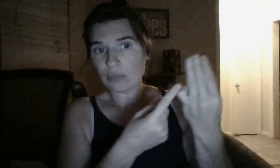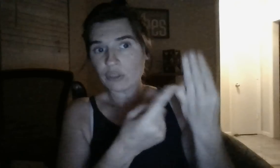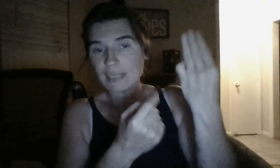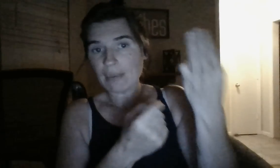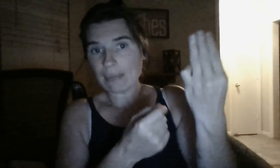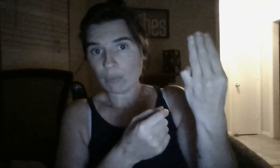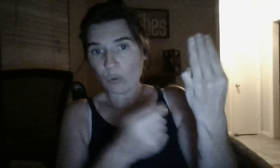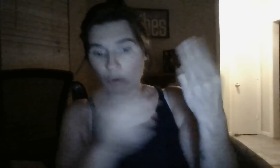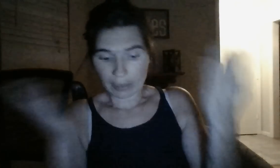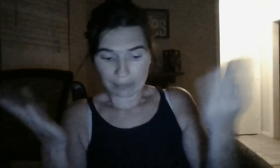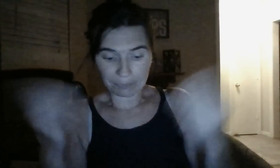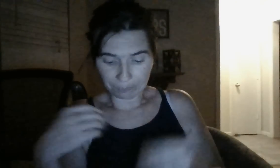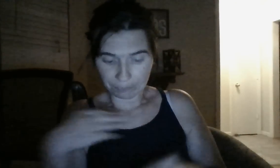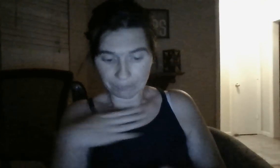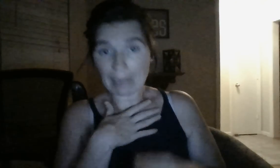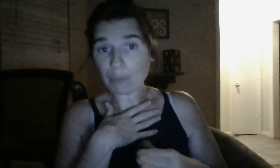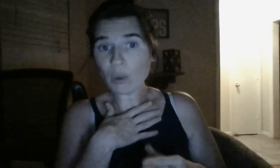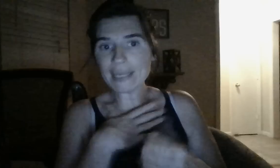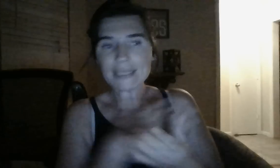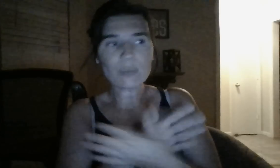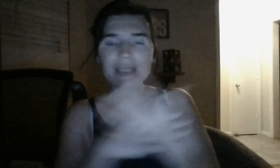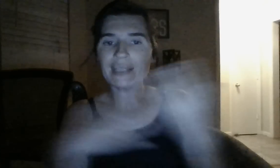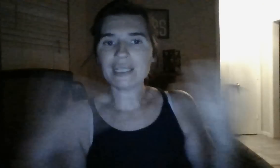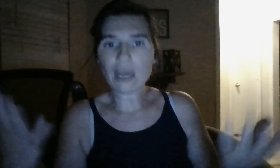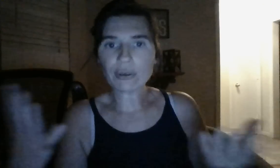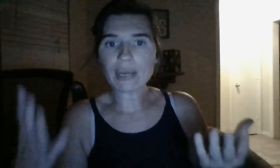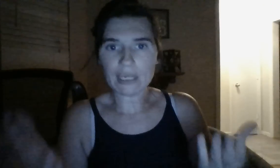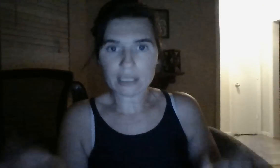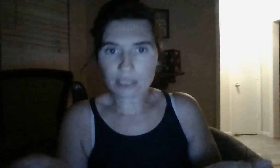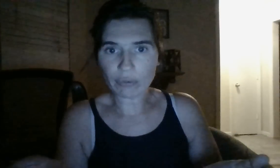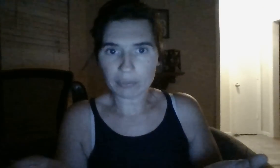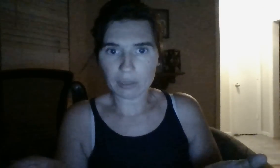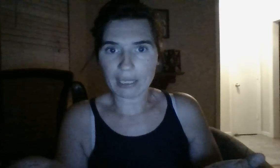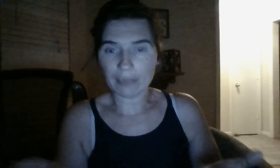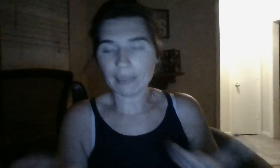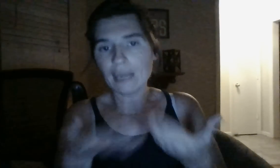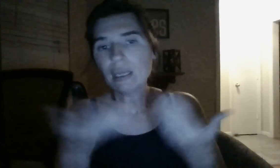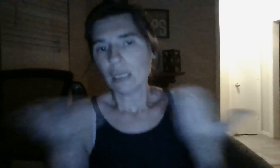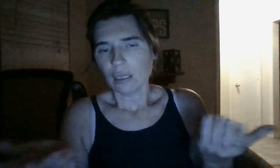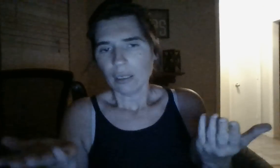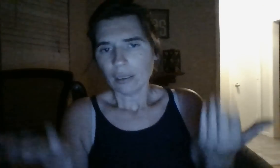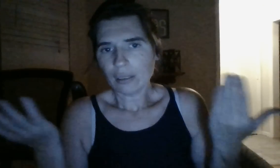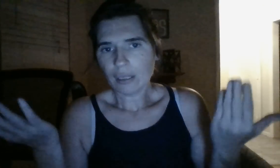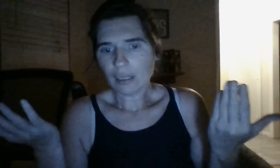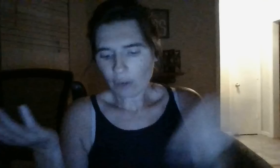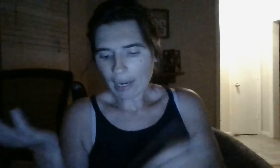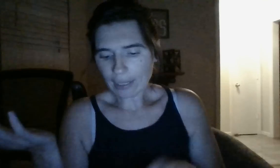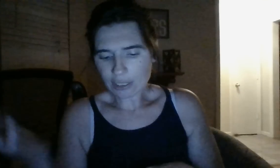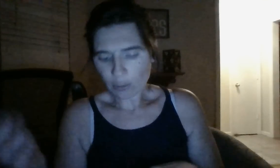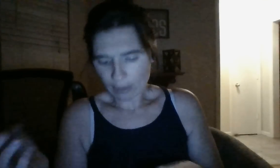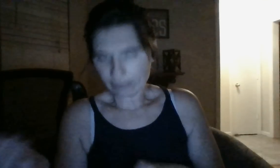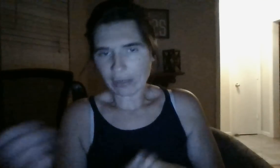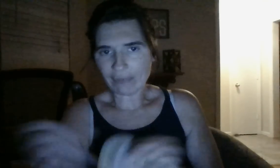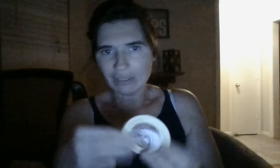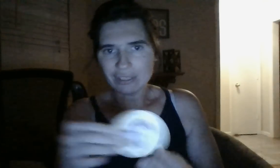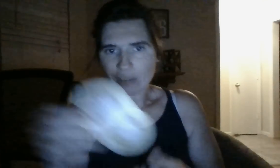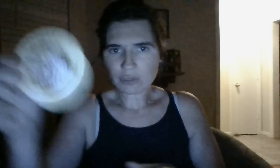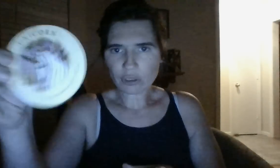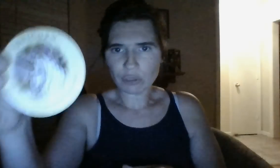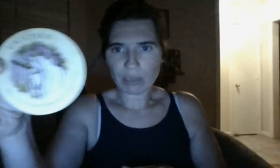energies. It might be more. But, my point is, it wasn't the entire company that sold from you, ma'am. And, you're highly intuitive, I'm feeling. So, I'm sure you